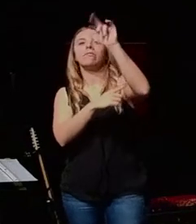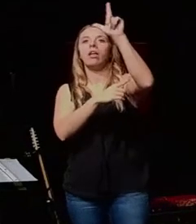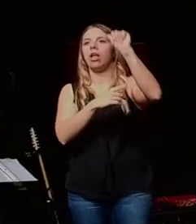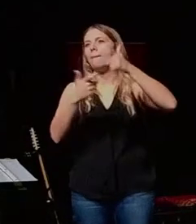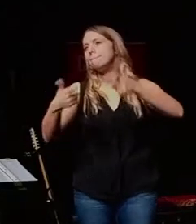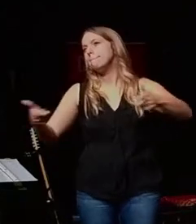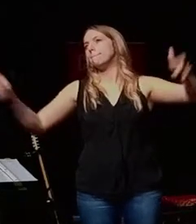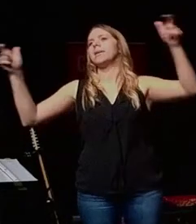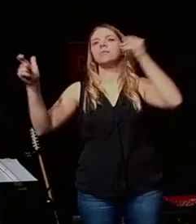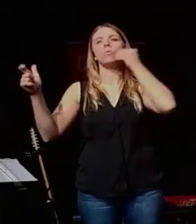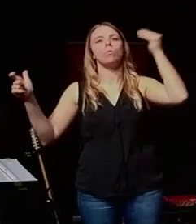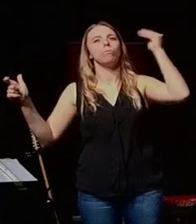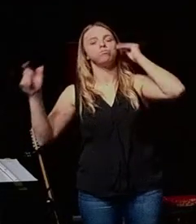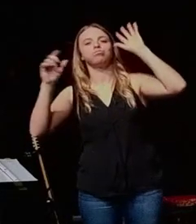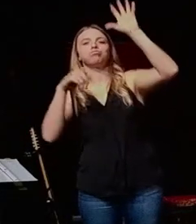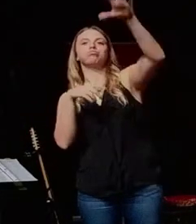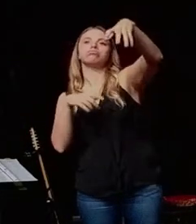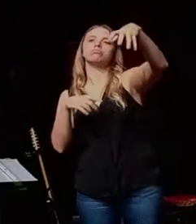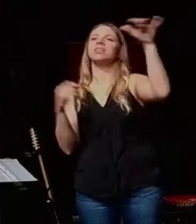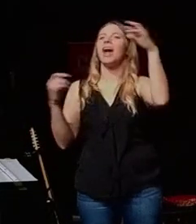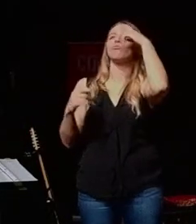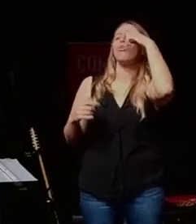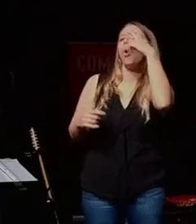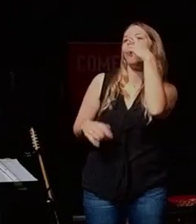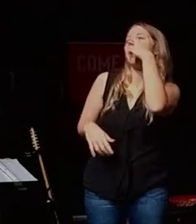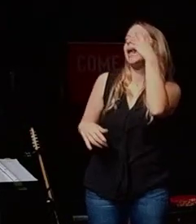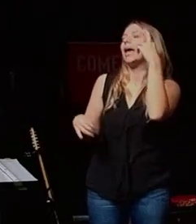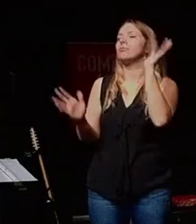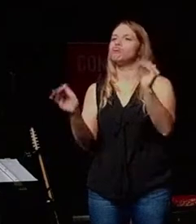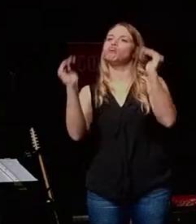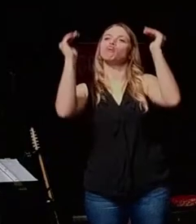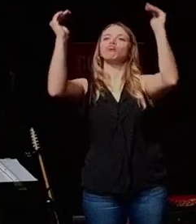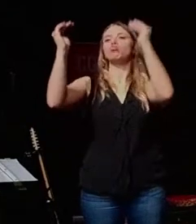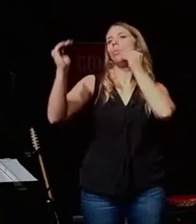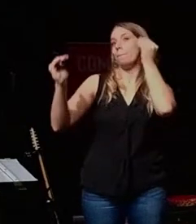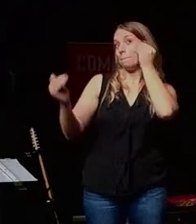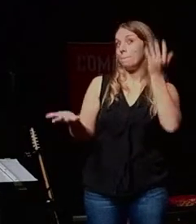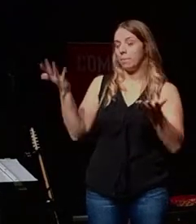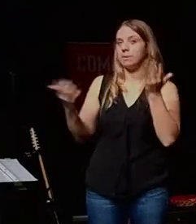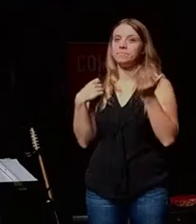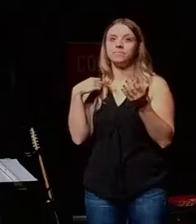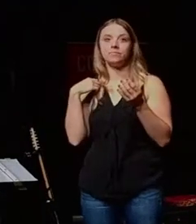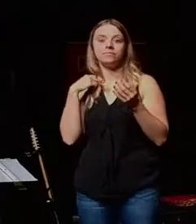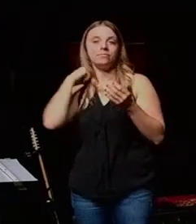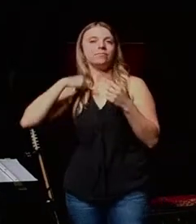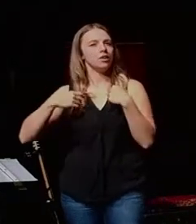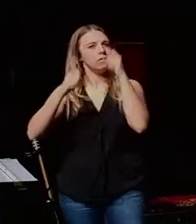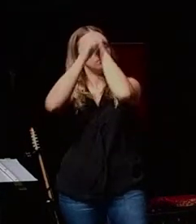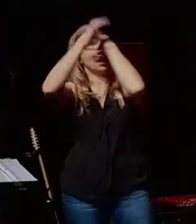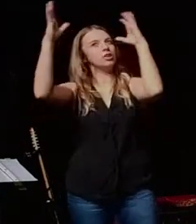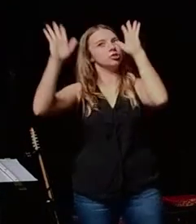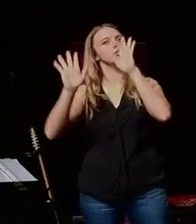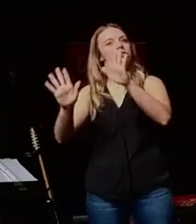house. Like a Roman senior level person house. And I can imagine that